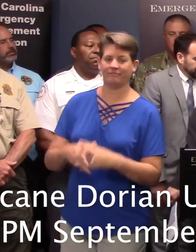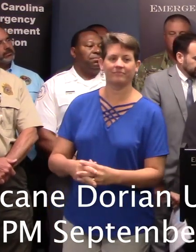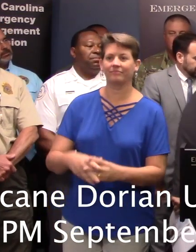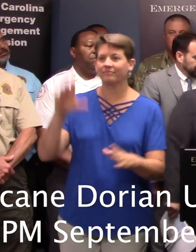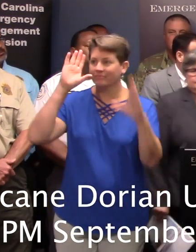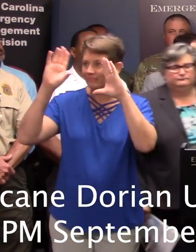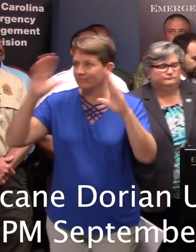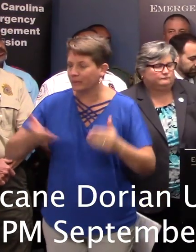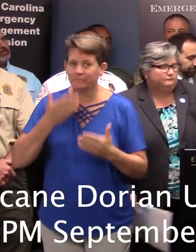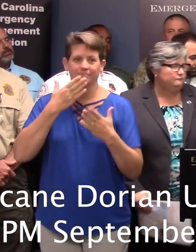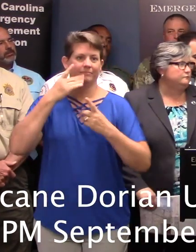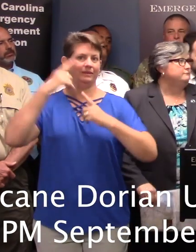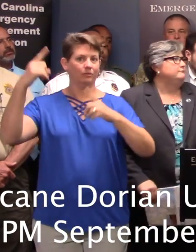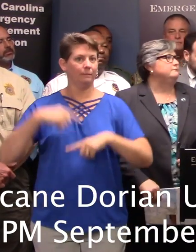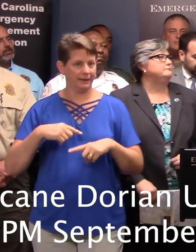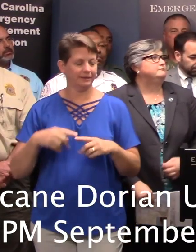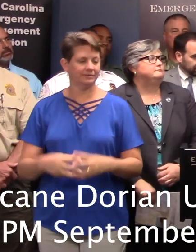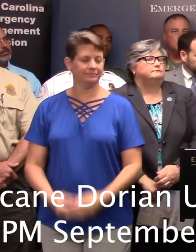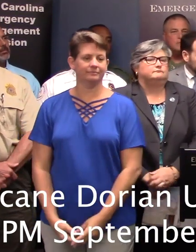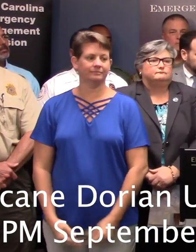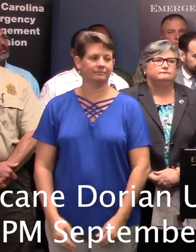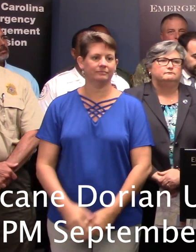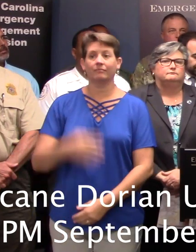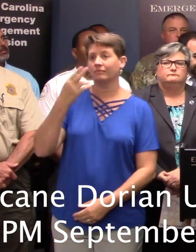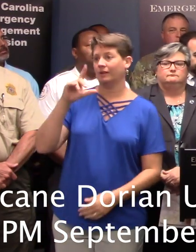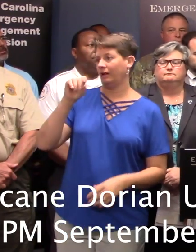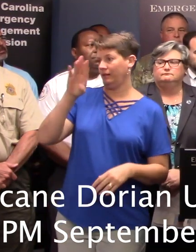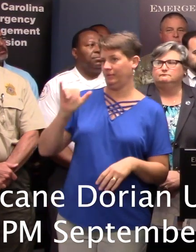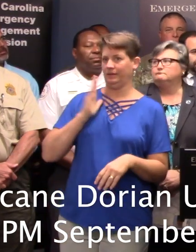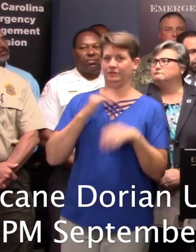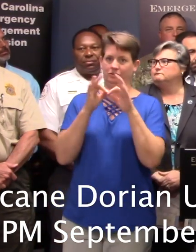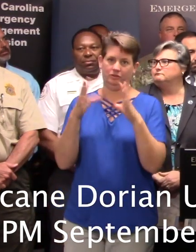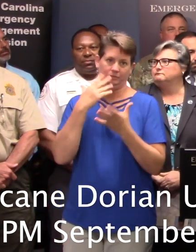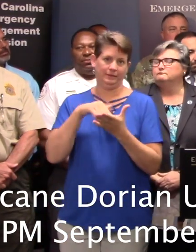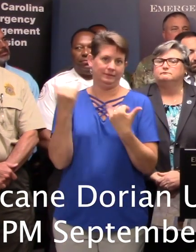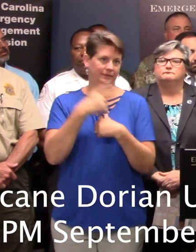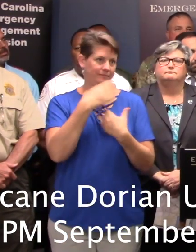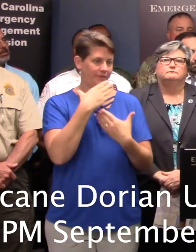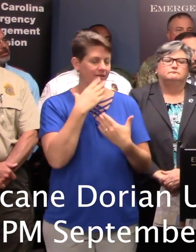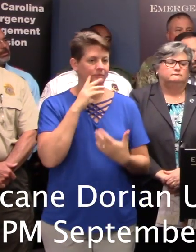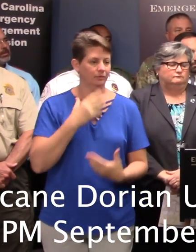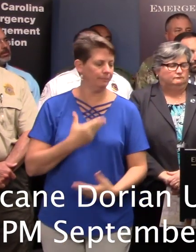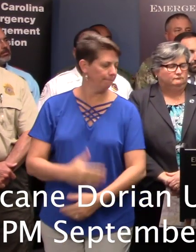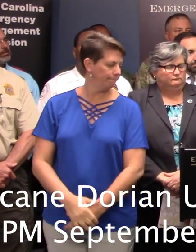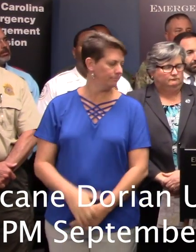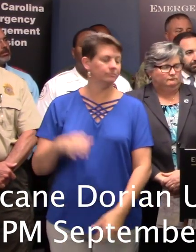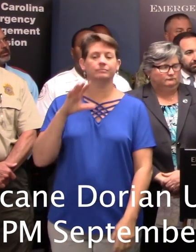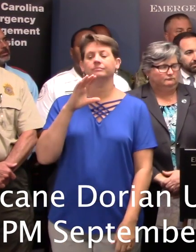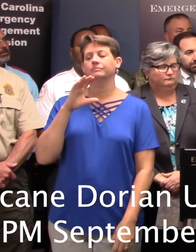You're welcome. Thank you for coming out. Holly May is signing again today. Thank you, ma'am. Captain